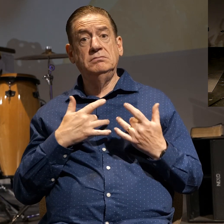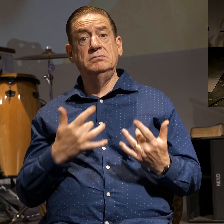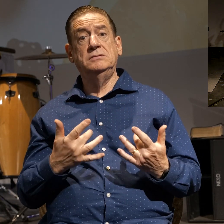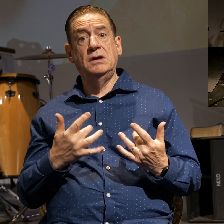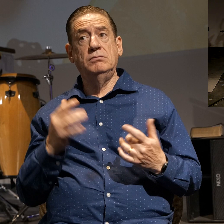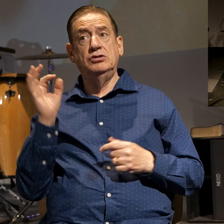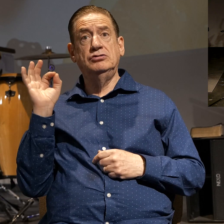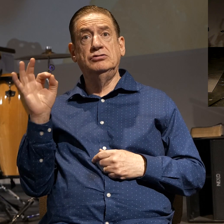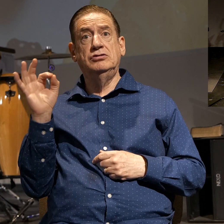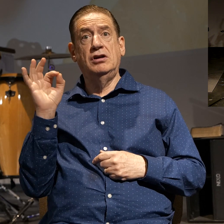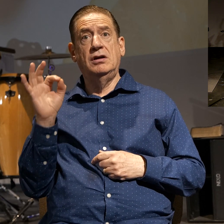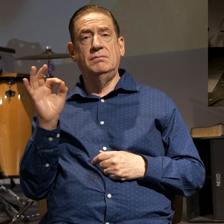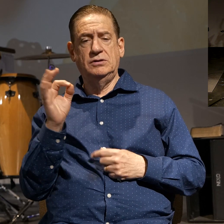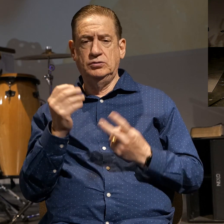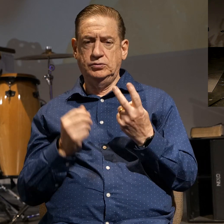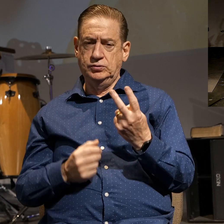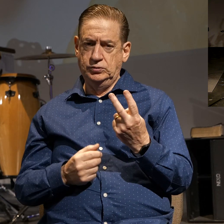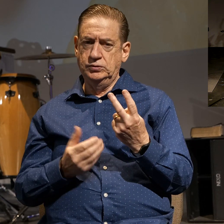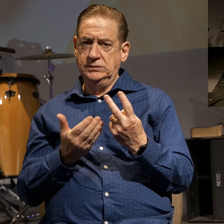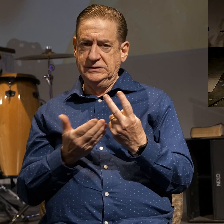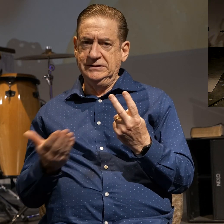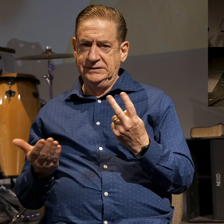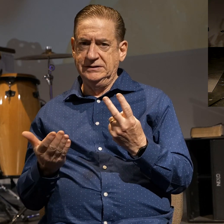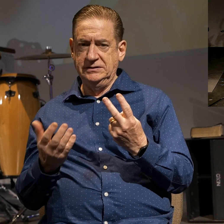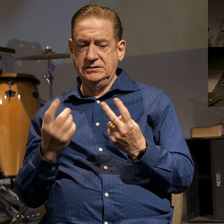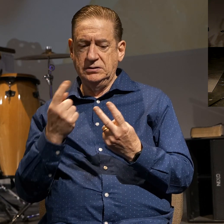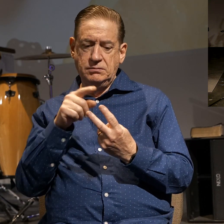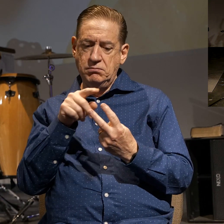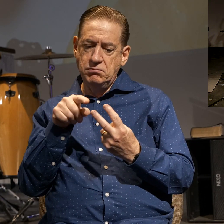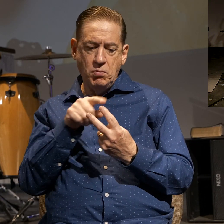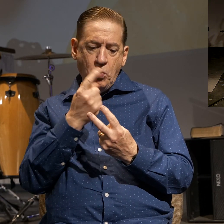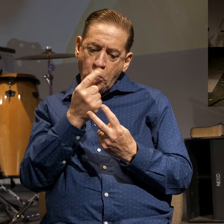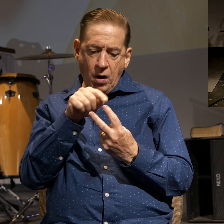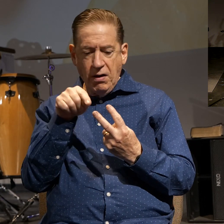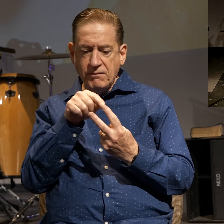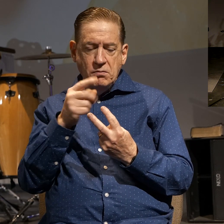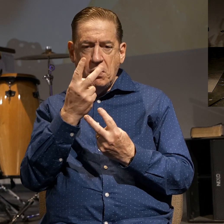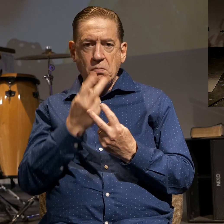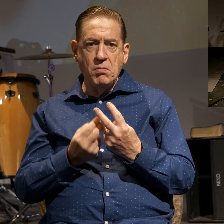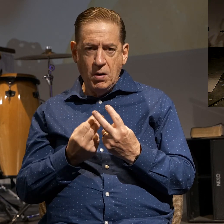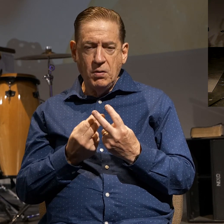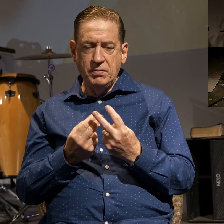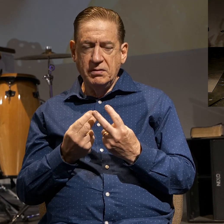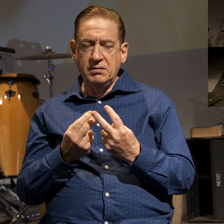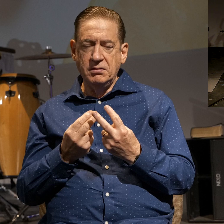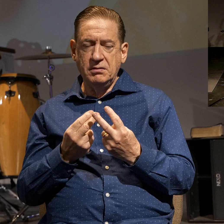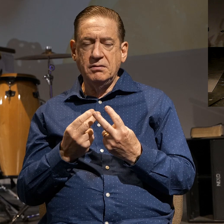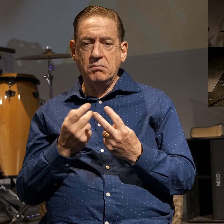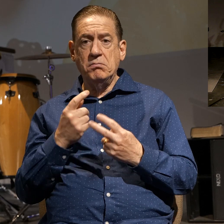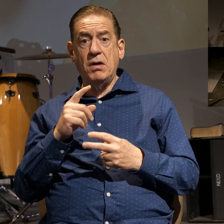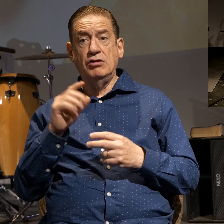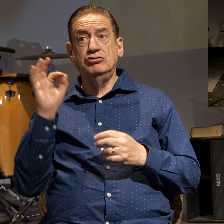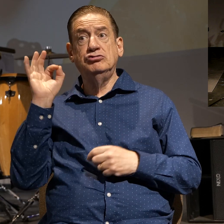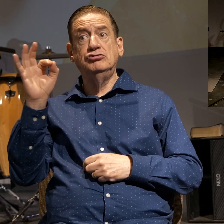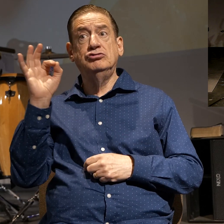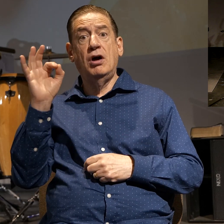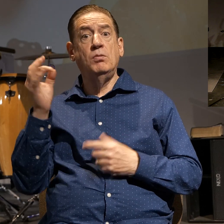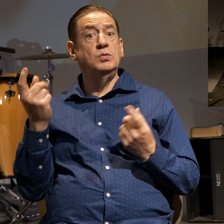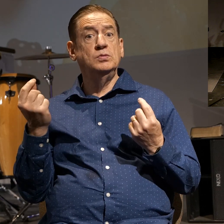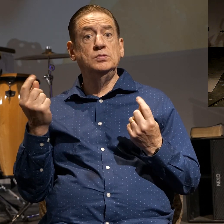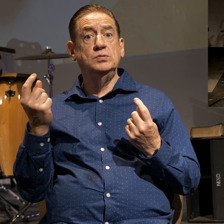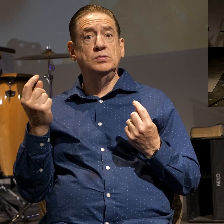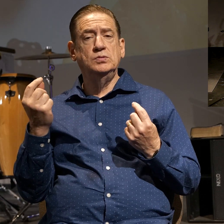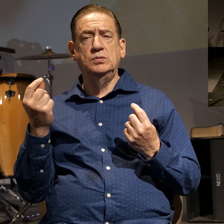two things. They can be one, one of two things, or both things. This sermon, to me, has done both of these things. So sermons will